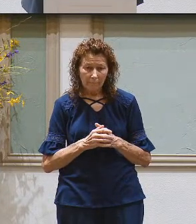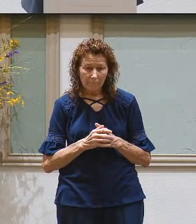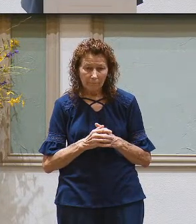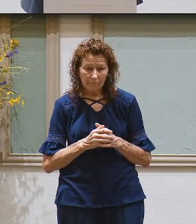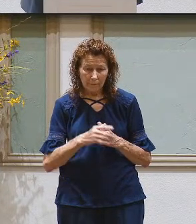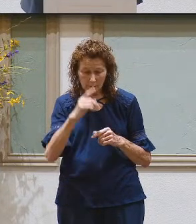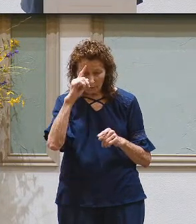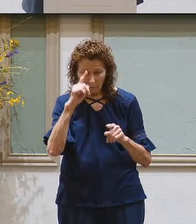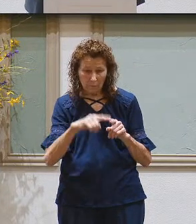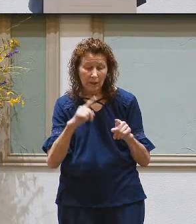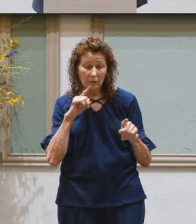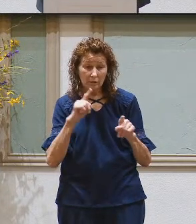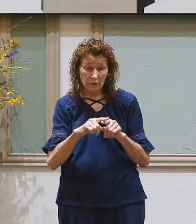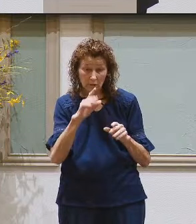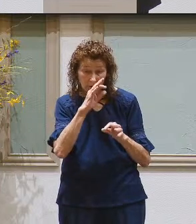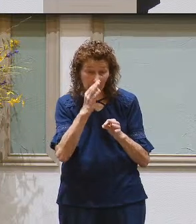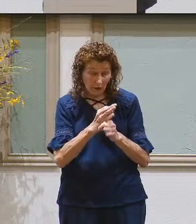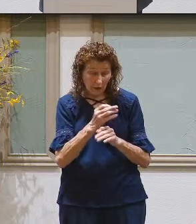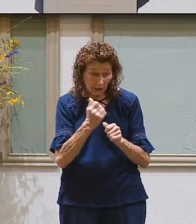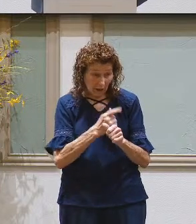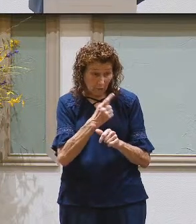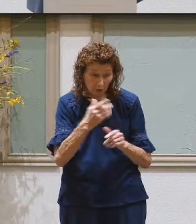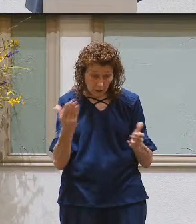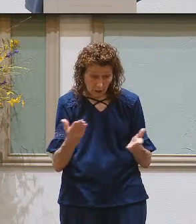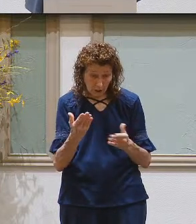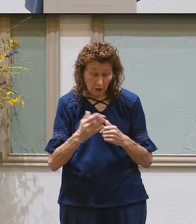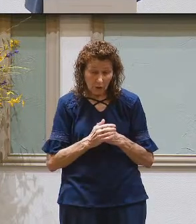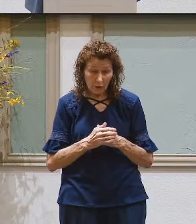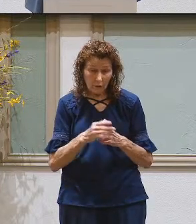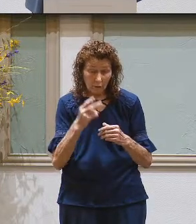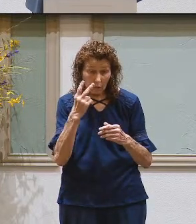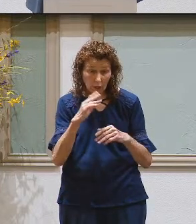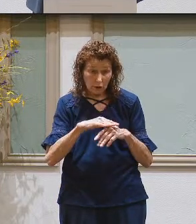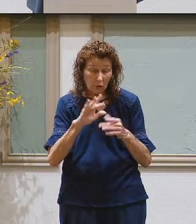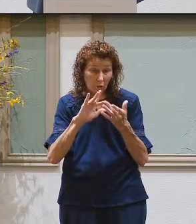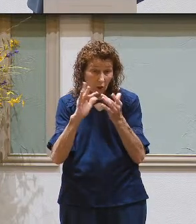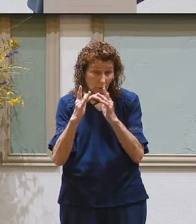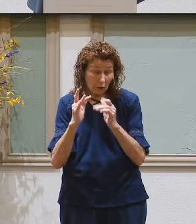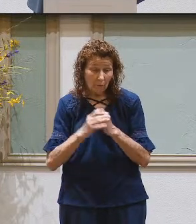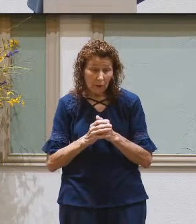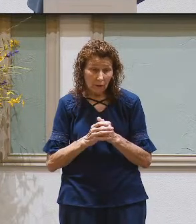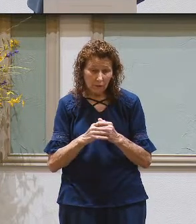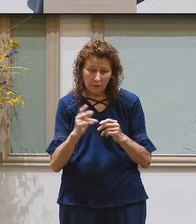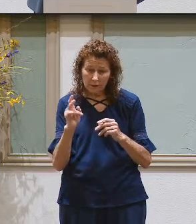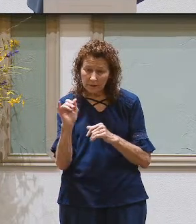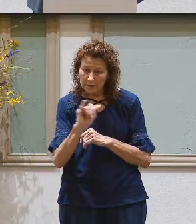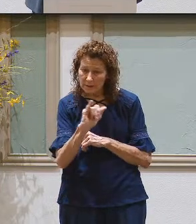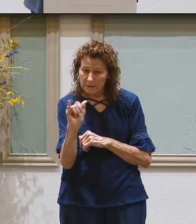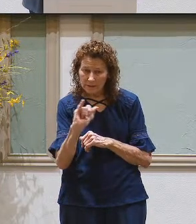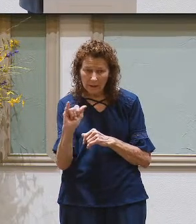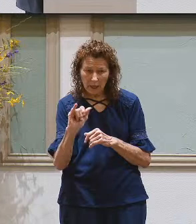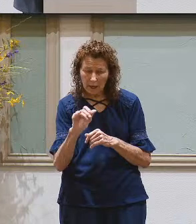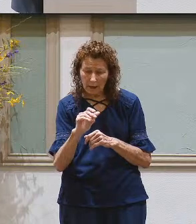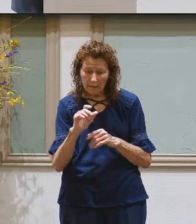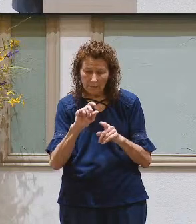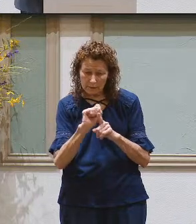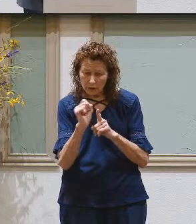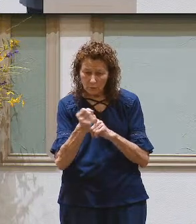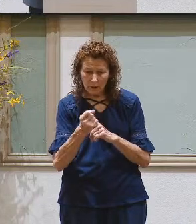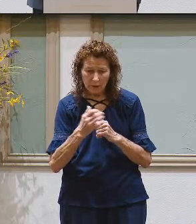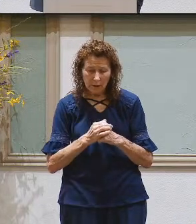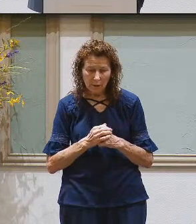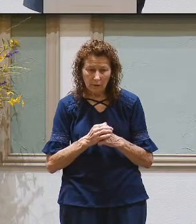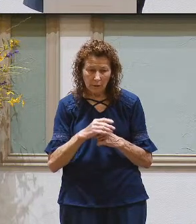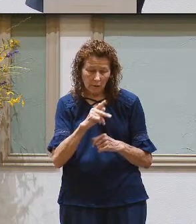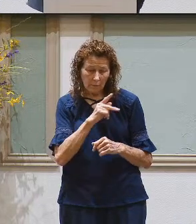And brothers and sisters of the faith everybody in the room this morning and everyone watching online is in the very same boat. Look at what Paul says in